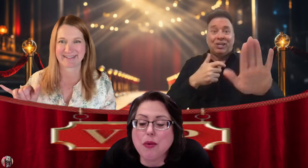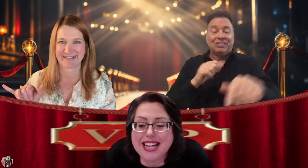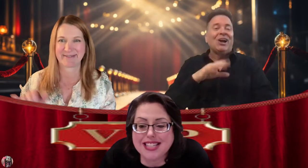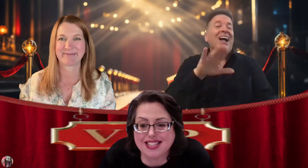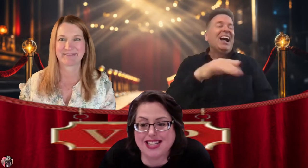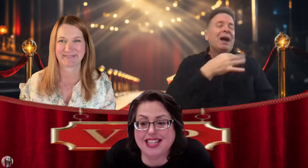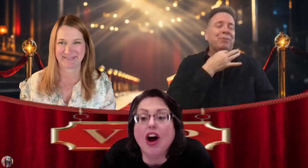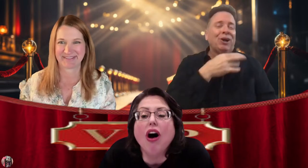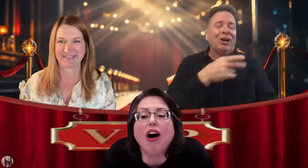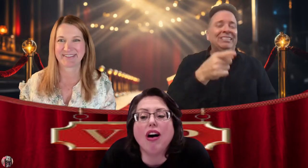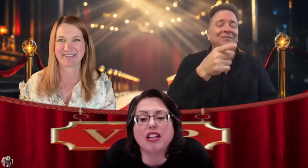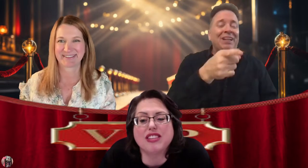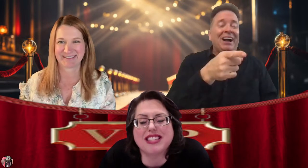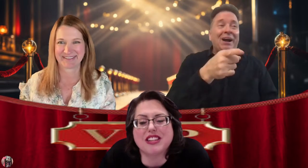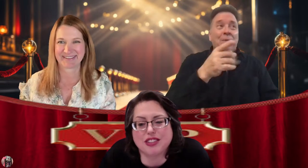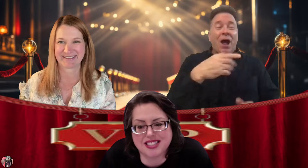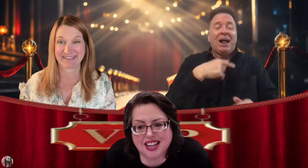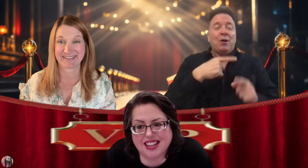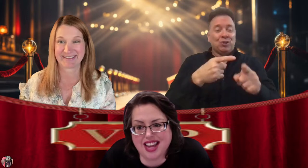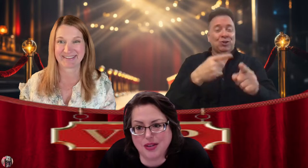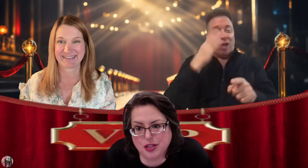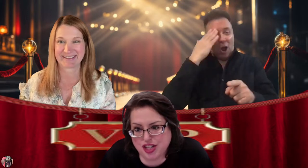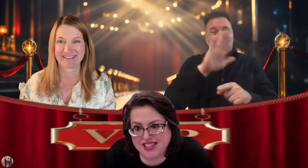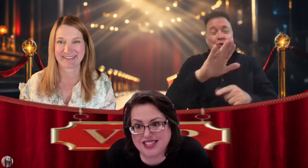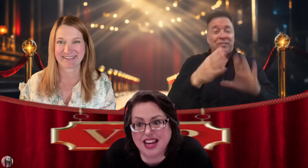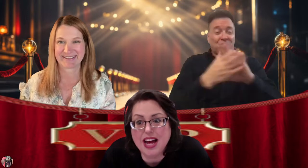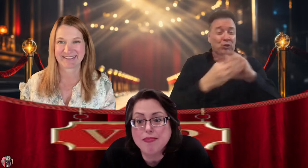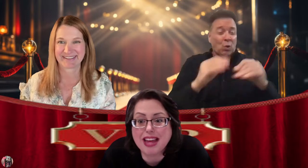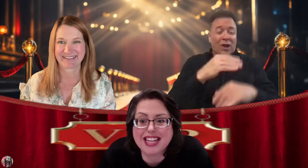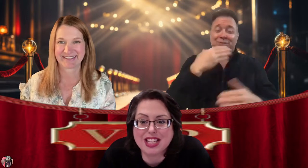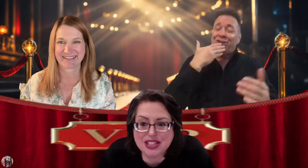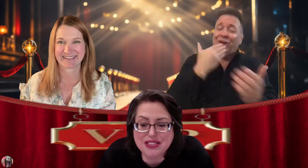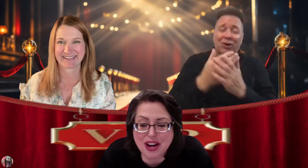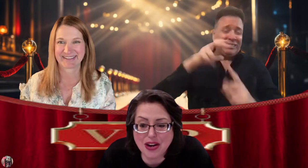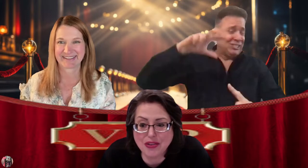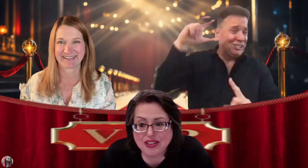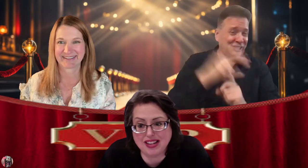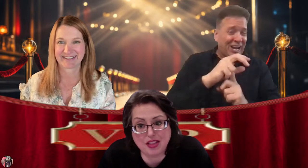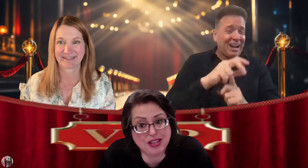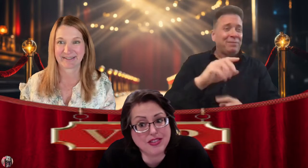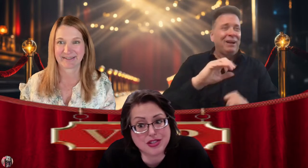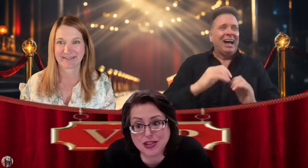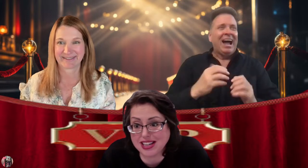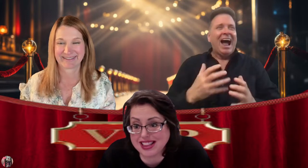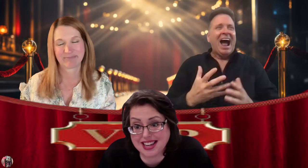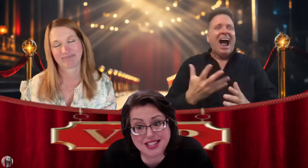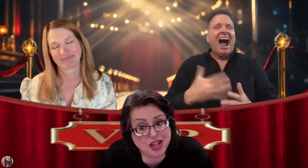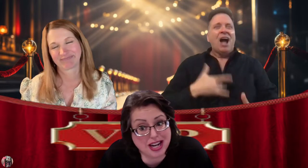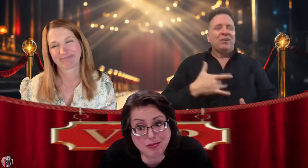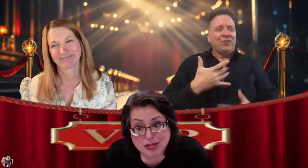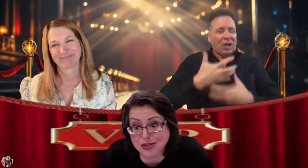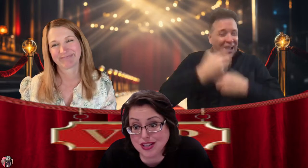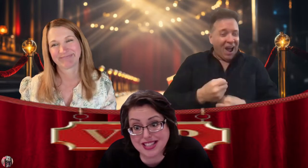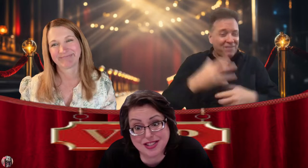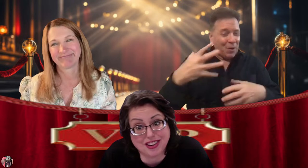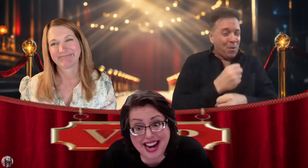wait to see all of these different sign languages. And you know, not another deaf story. That's a champ story. It's great.